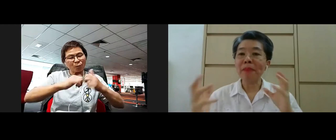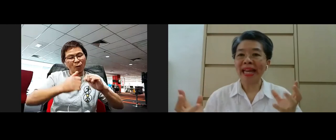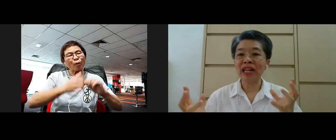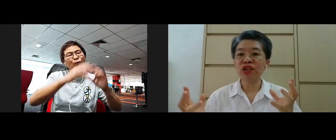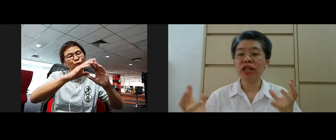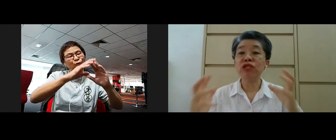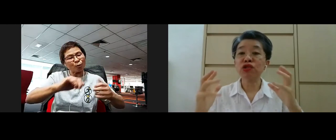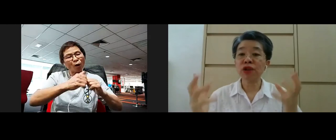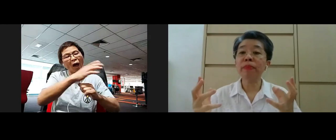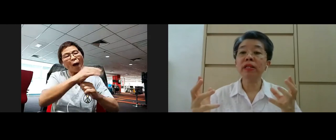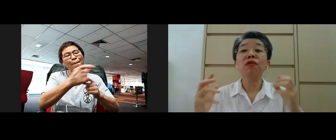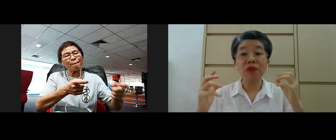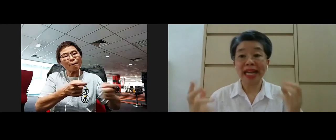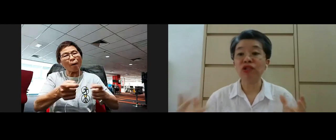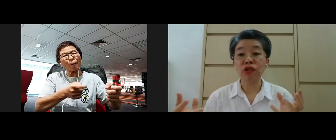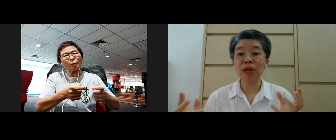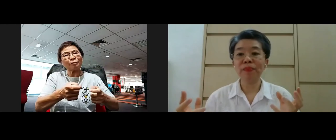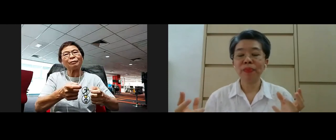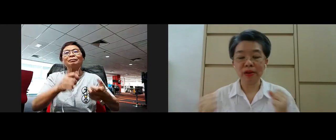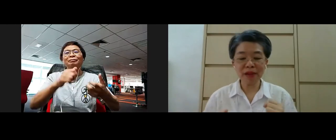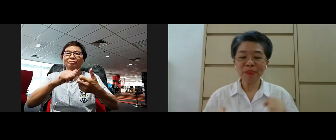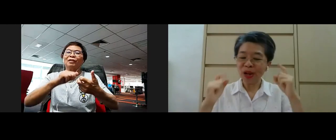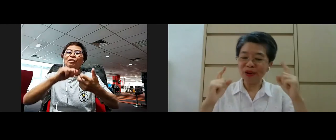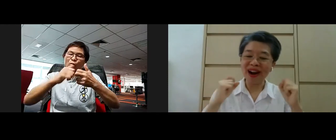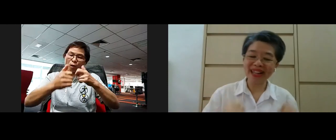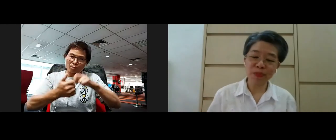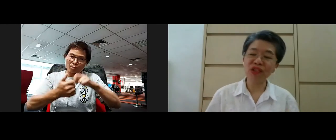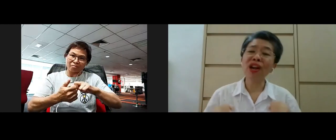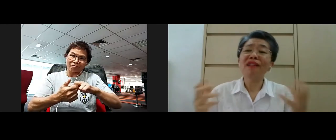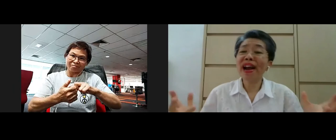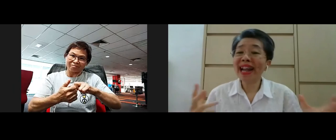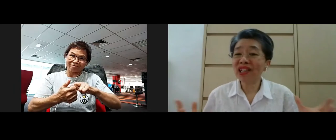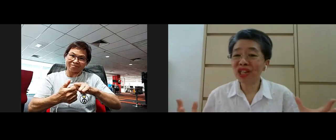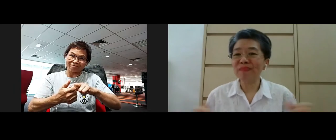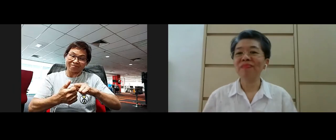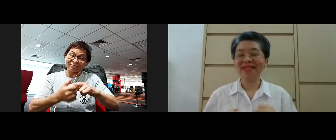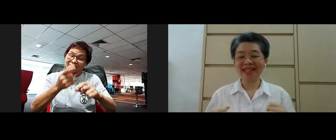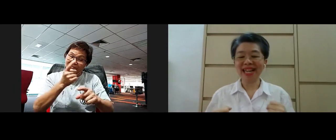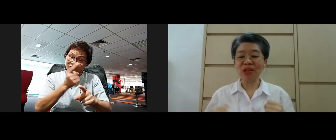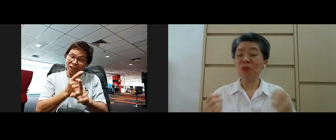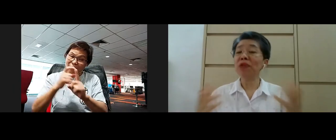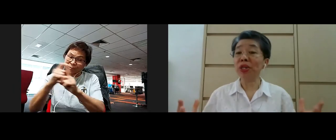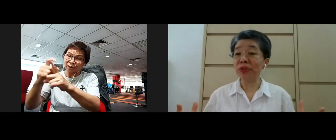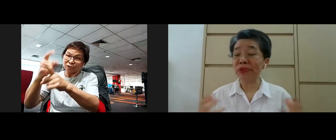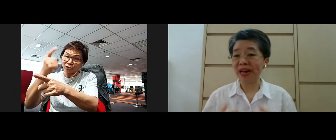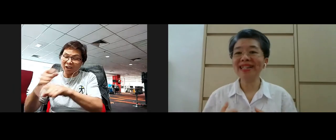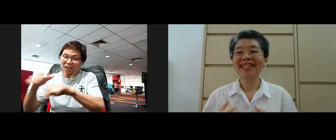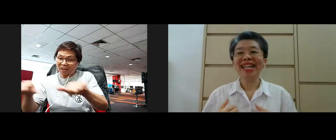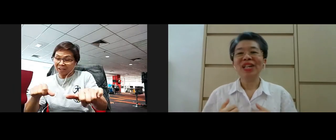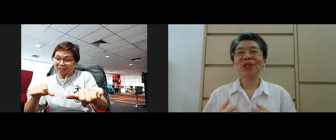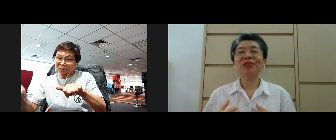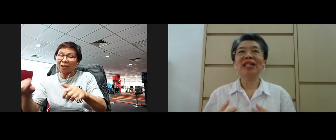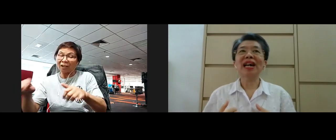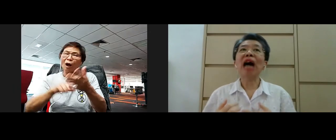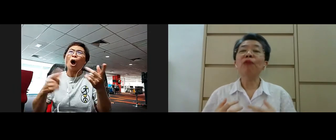and manage the troubled relationship right speech right action again what we do right